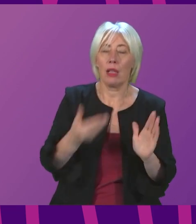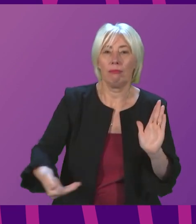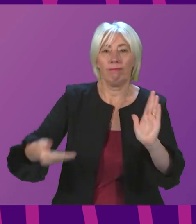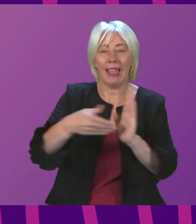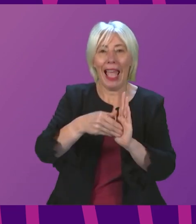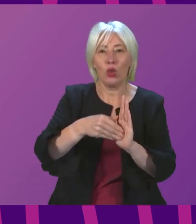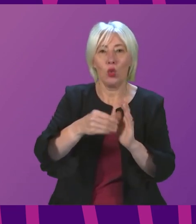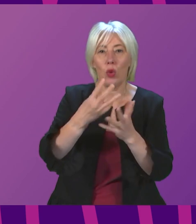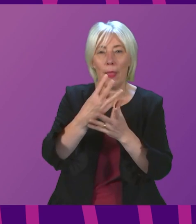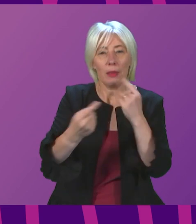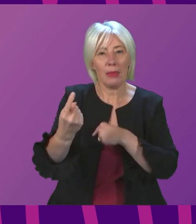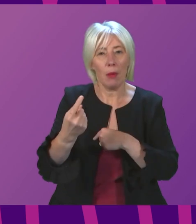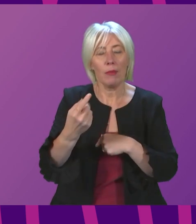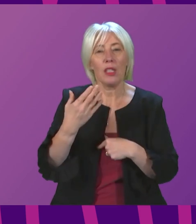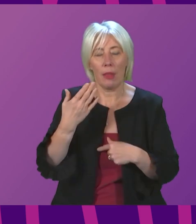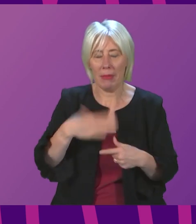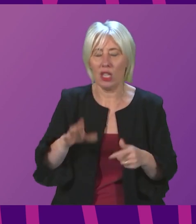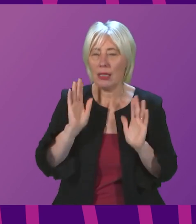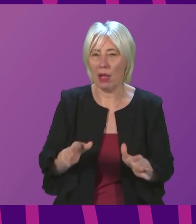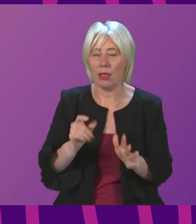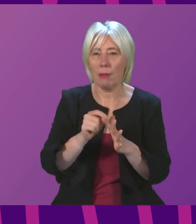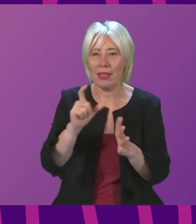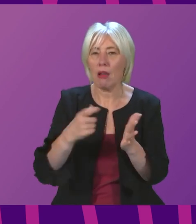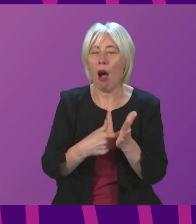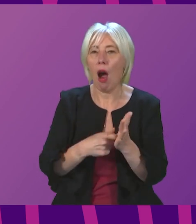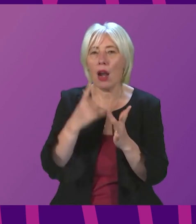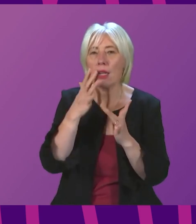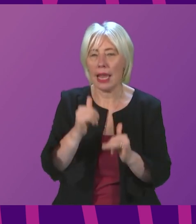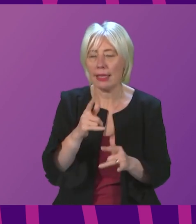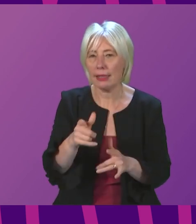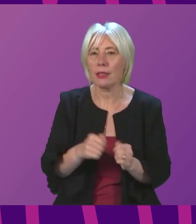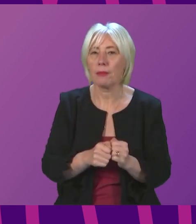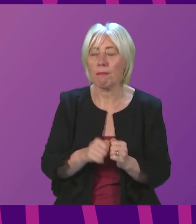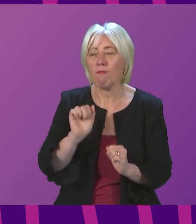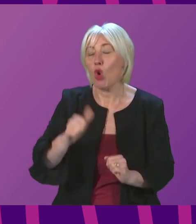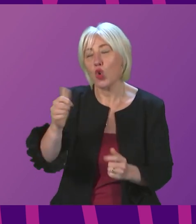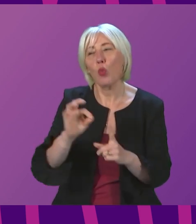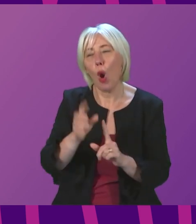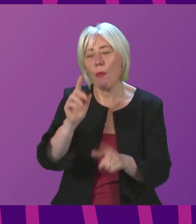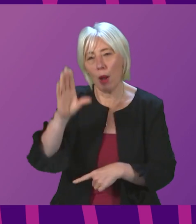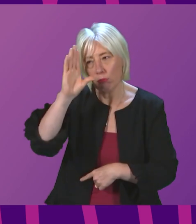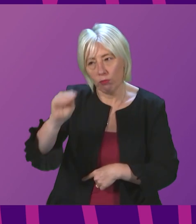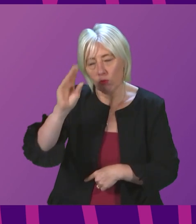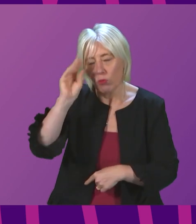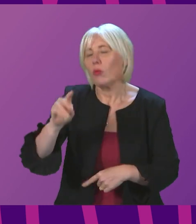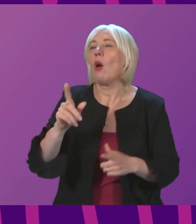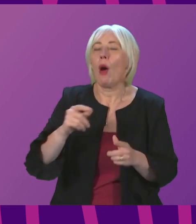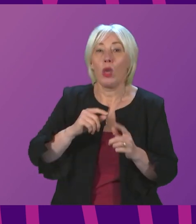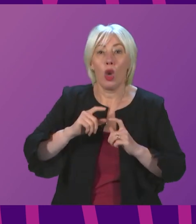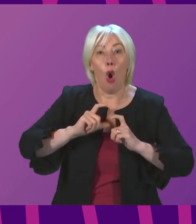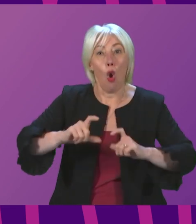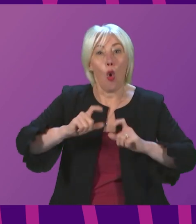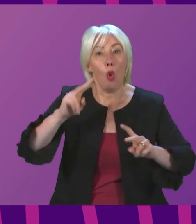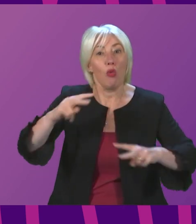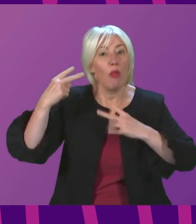a PCR test? First Minister. It is a very good point, but can I assure the member that these things are kept under ongoing review